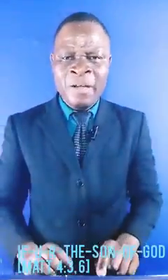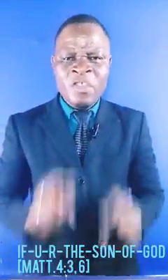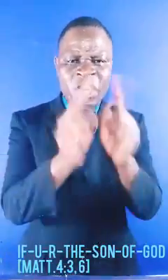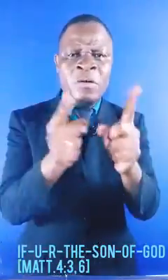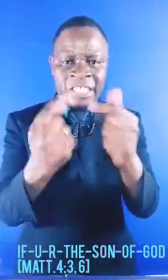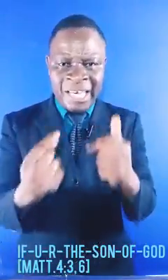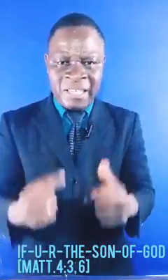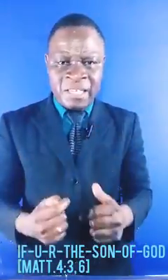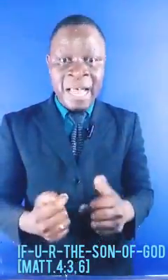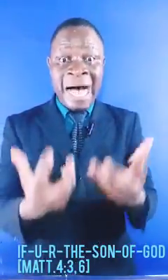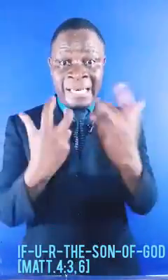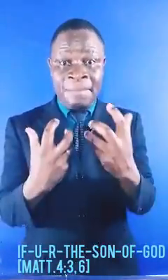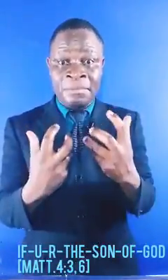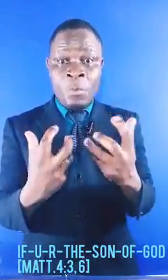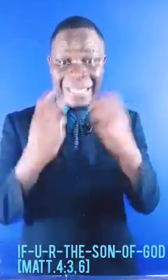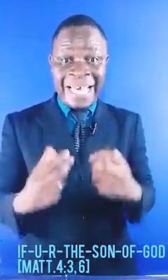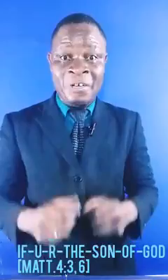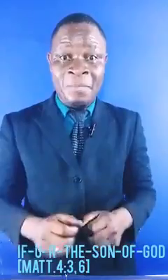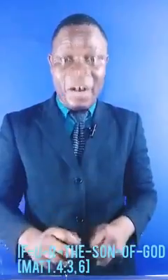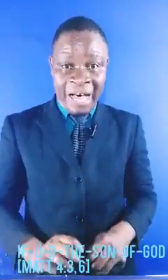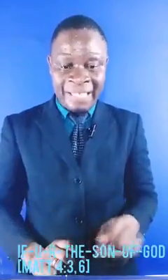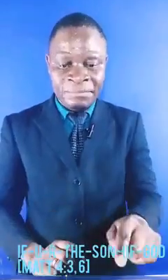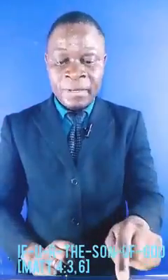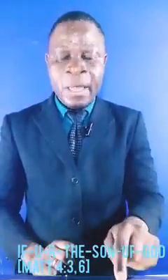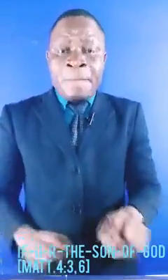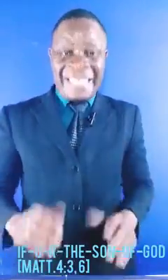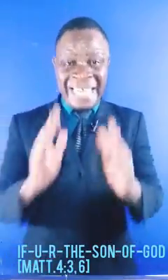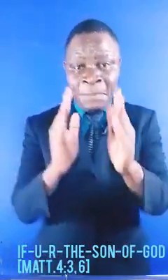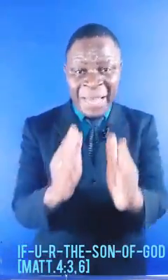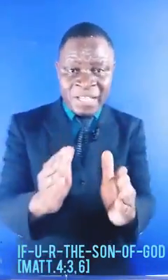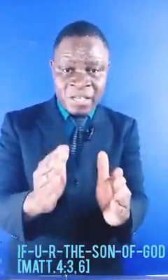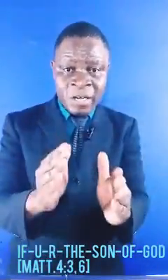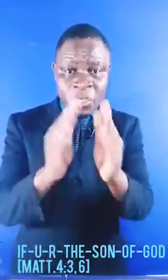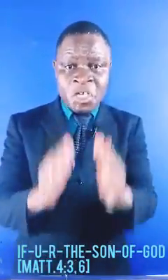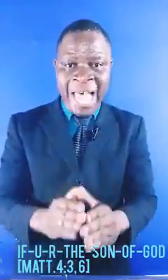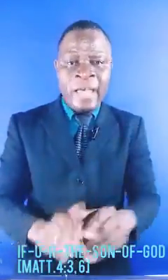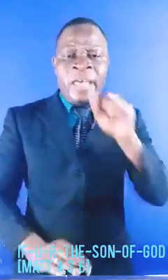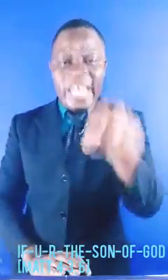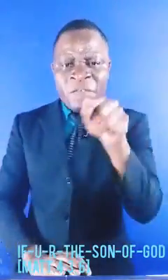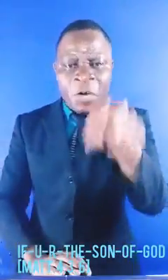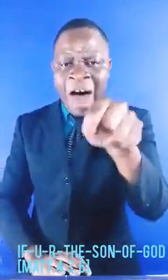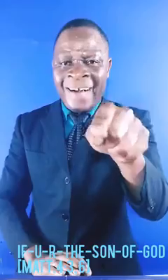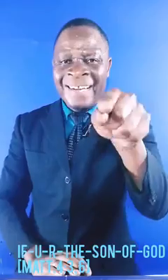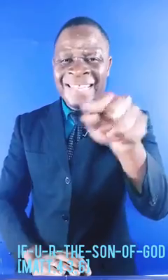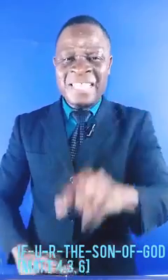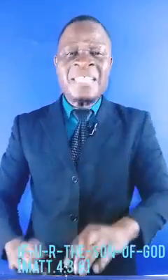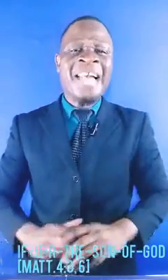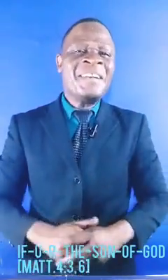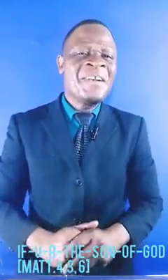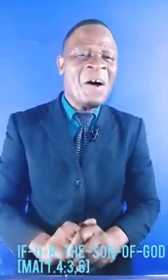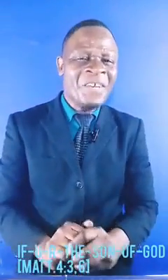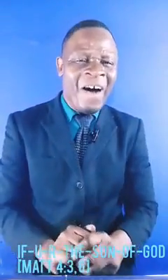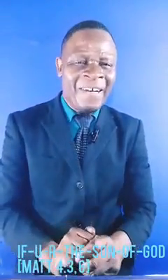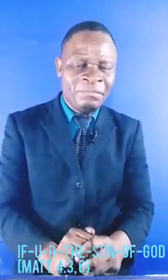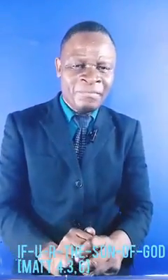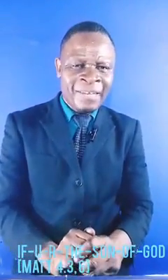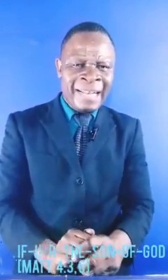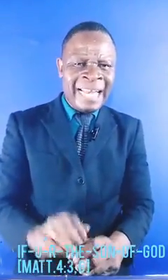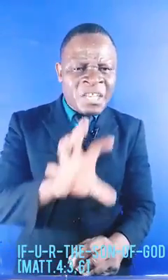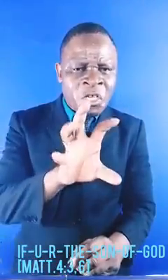knew that Jesus had come with the kingdom of God. But he repeats to say, If you are the Son of God. Let us